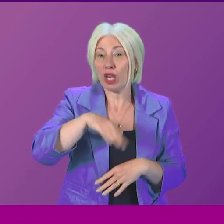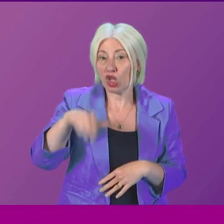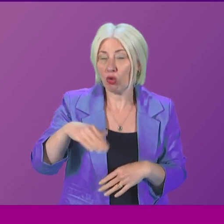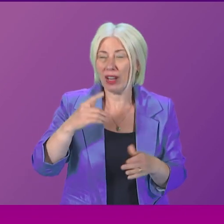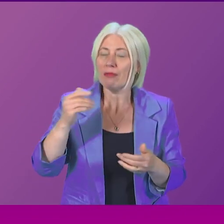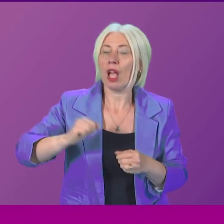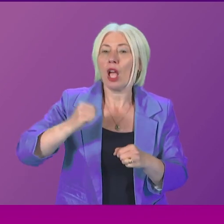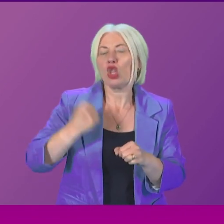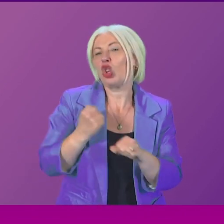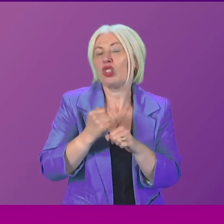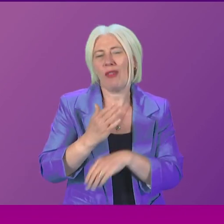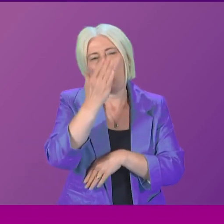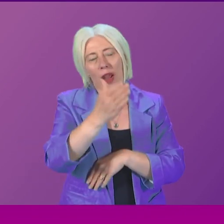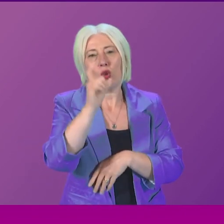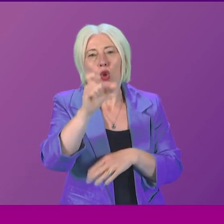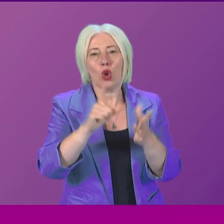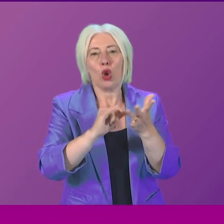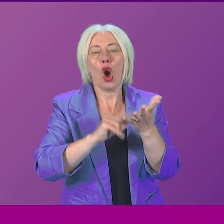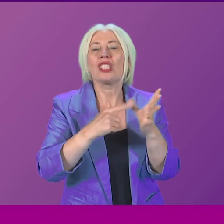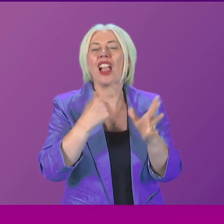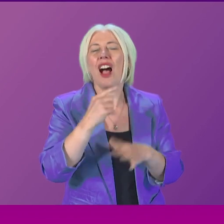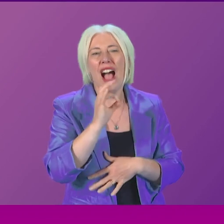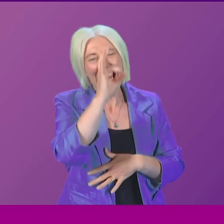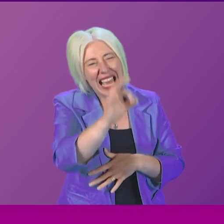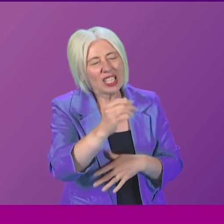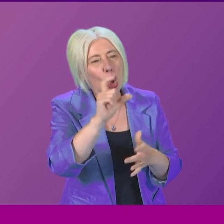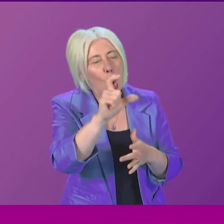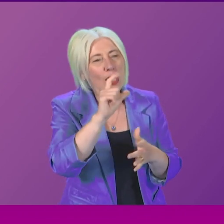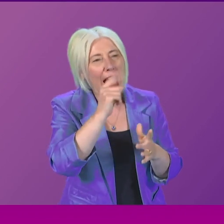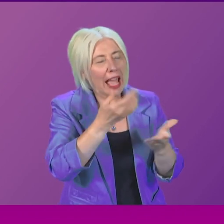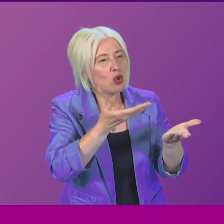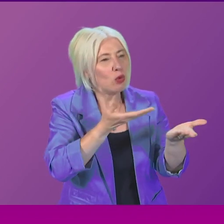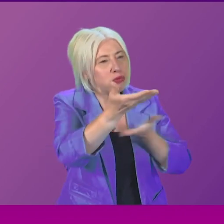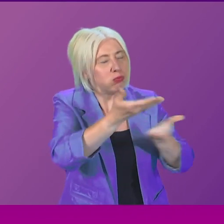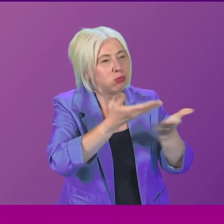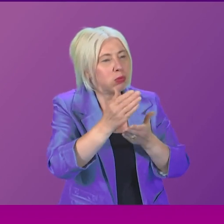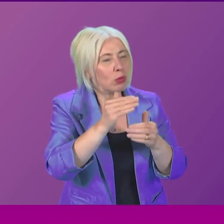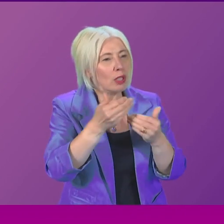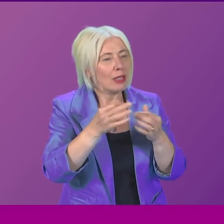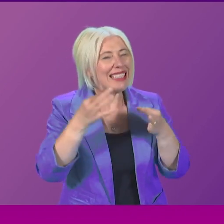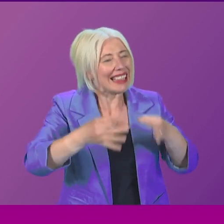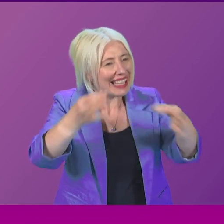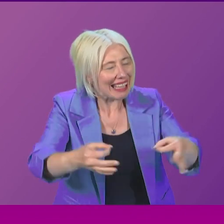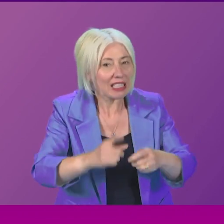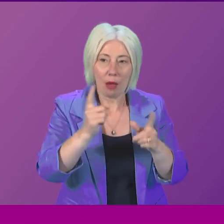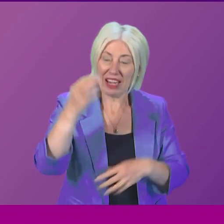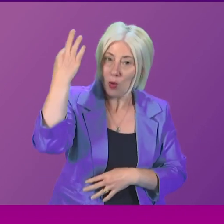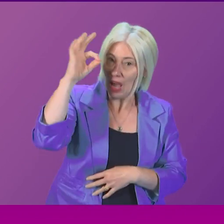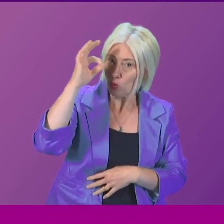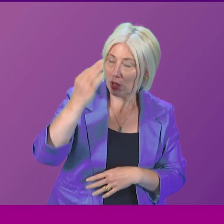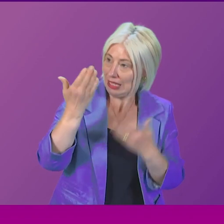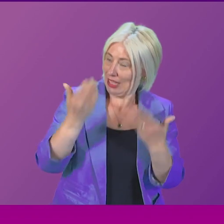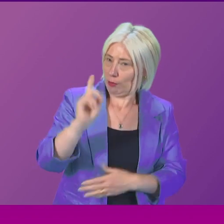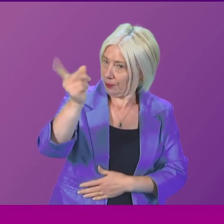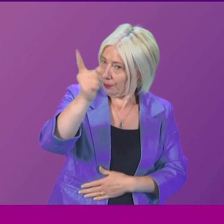COSLA at the start of this month to broker further delays. Astonishingly, councils are now being warned